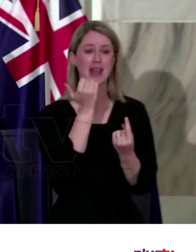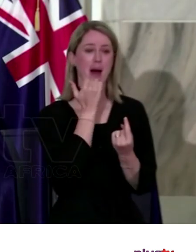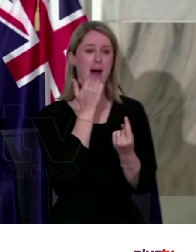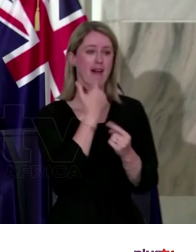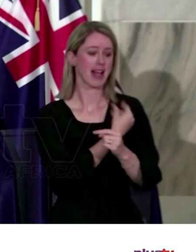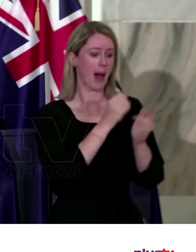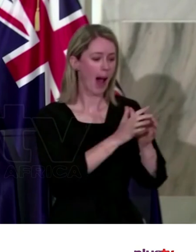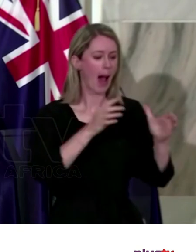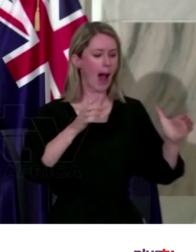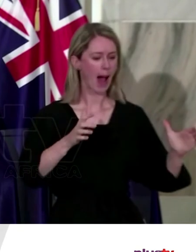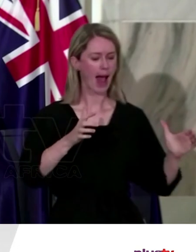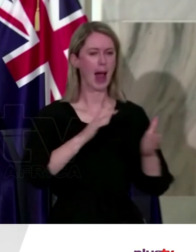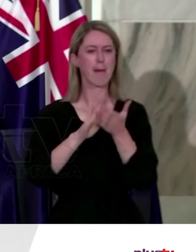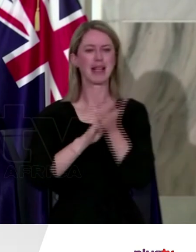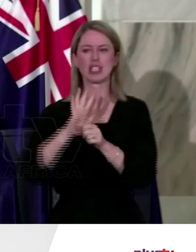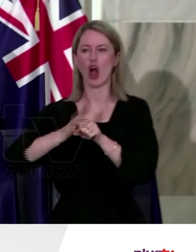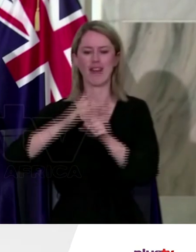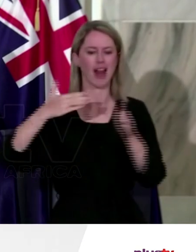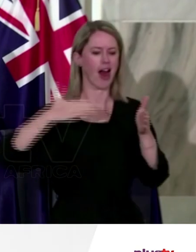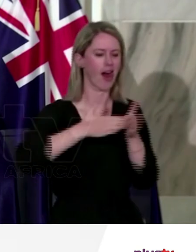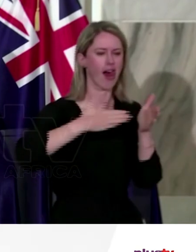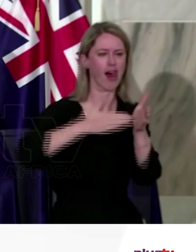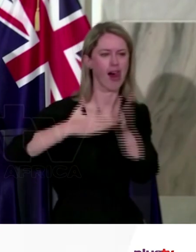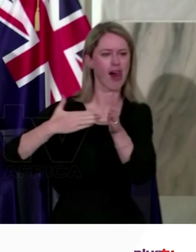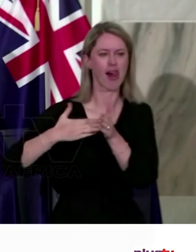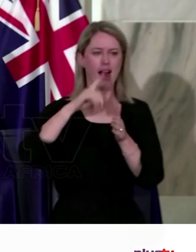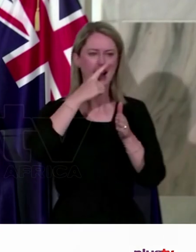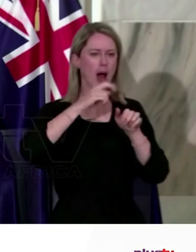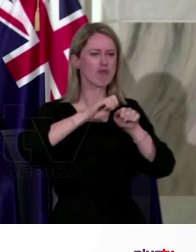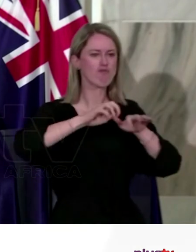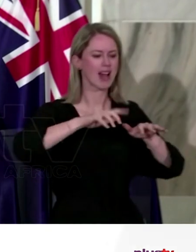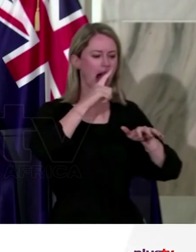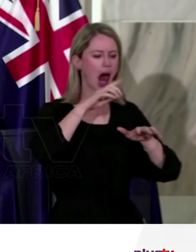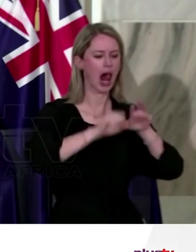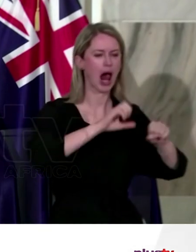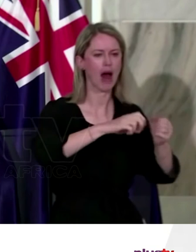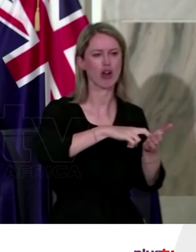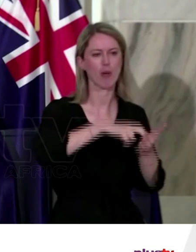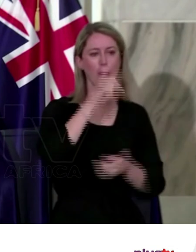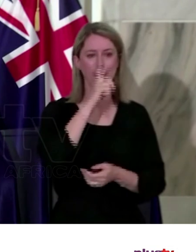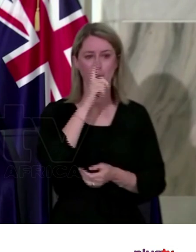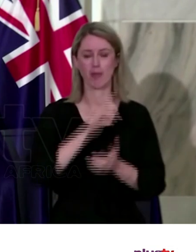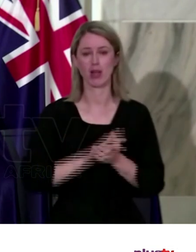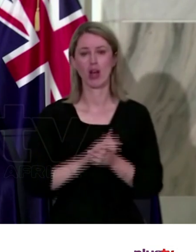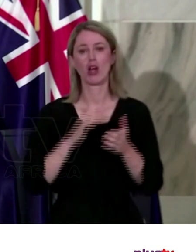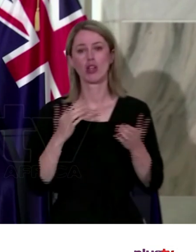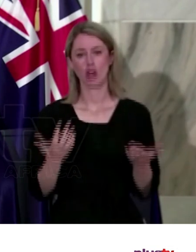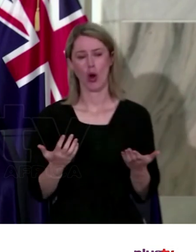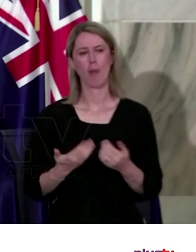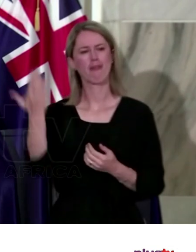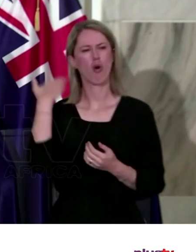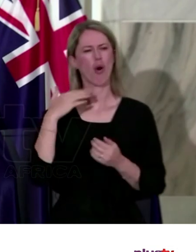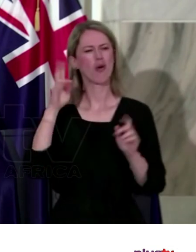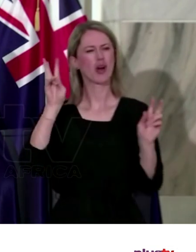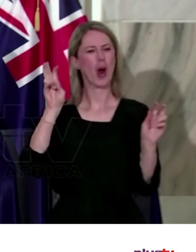the harder it is for COVID to spread through communities quickly and find our most vulnerable. That means while we used to say that we needed